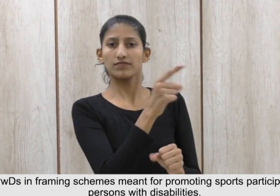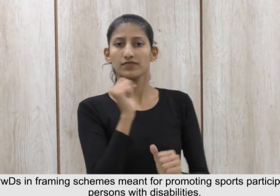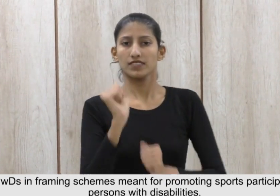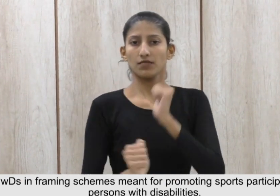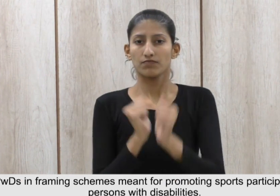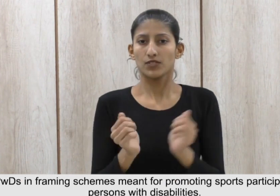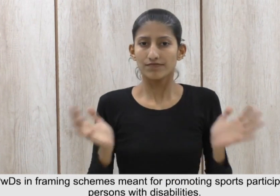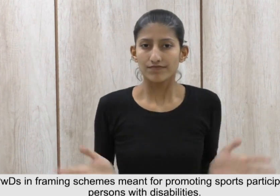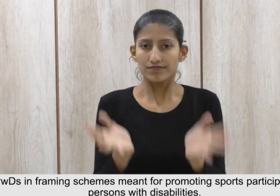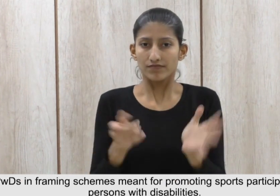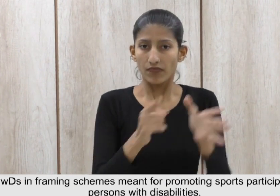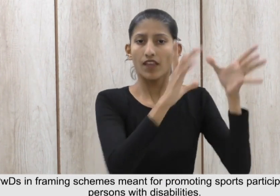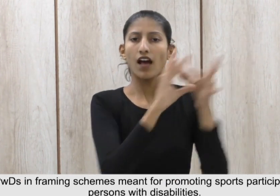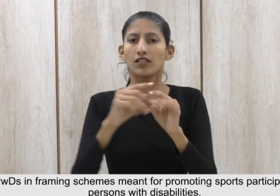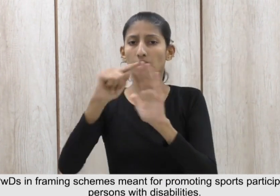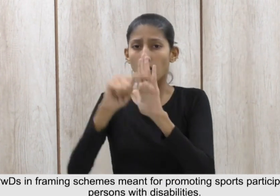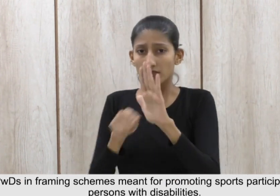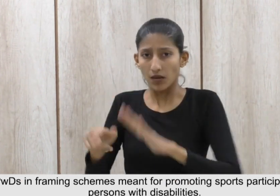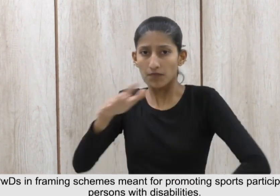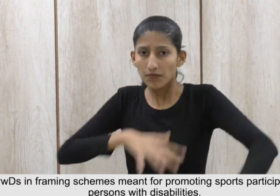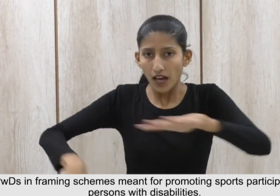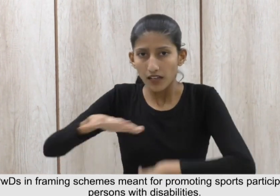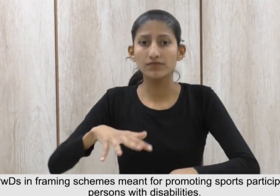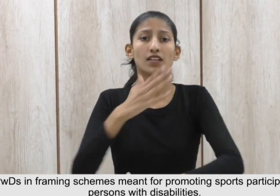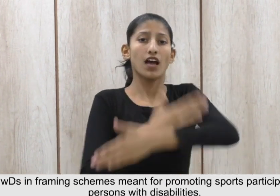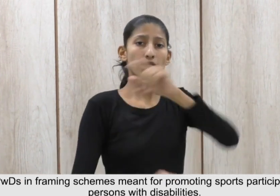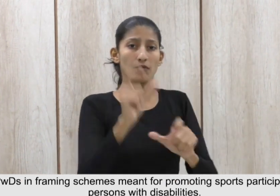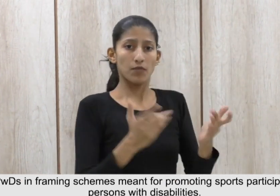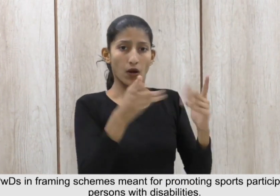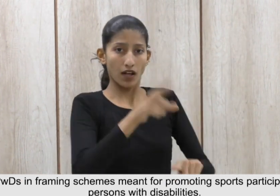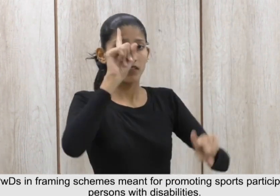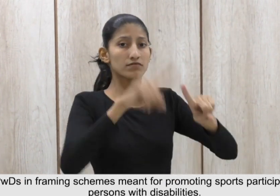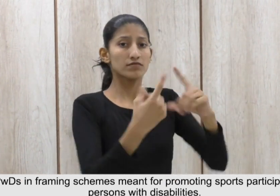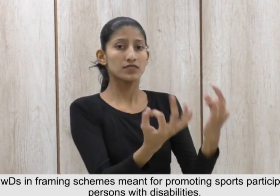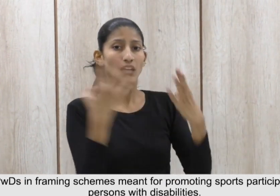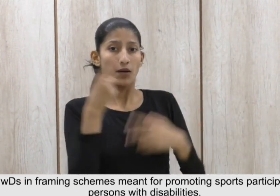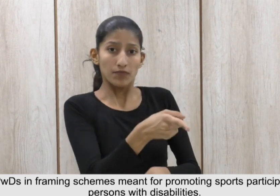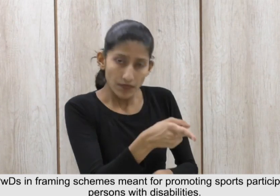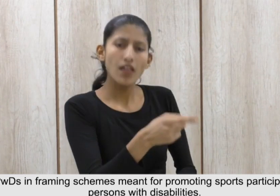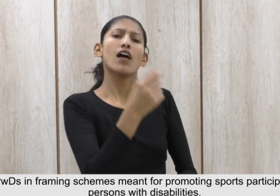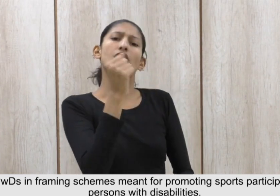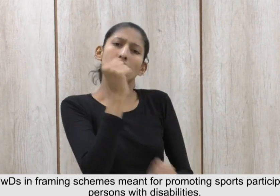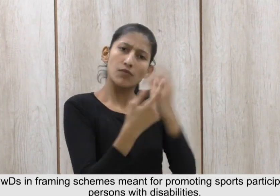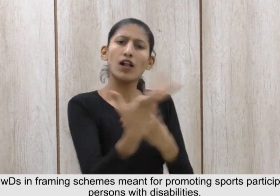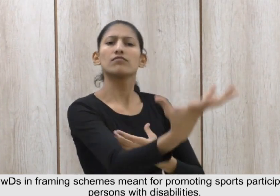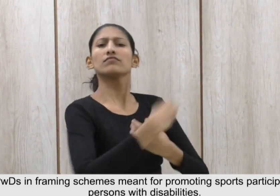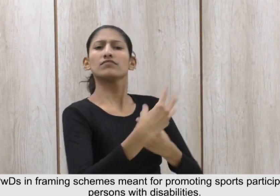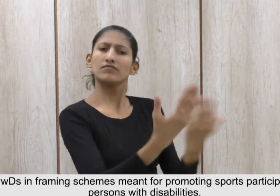PWDs for 12 in framing schemes meant for promoting sports participation amongst persons